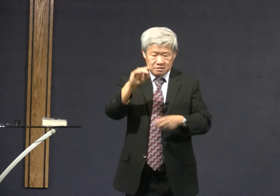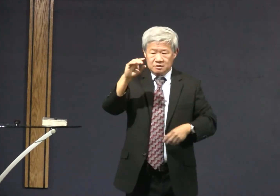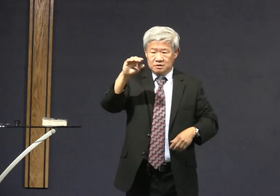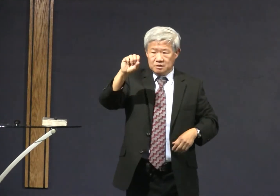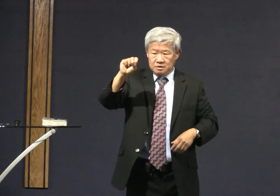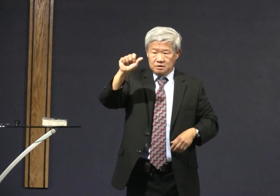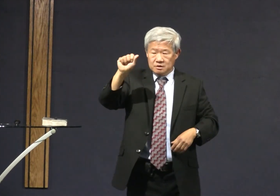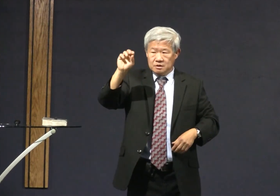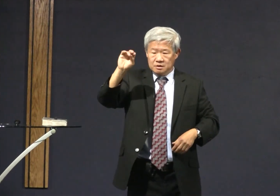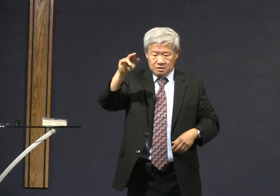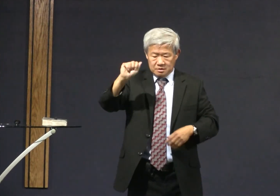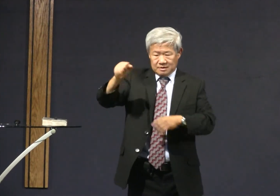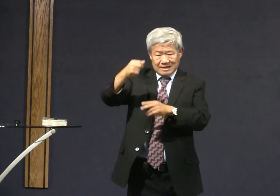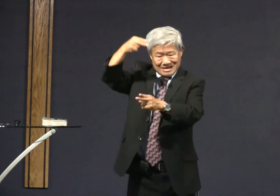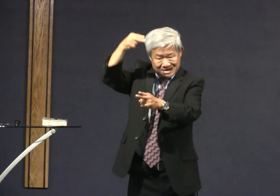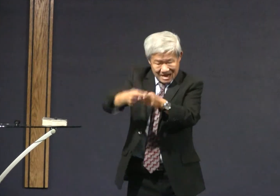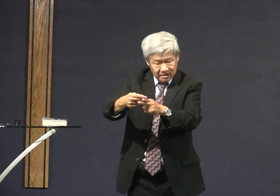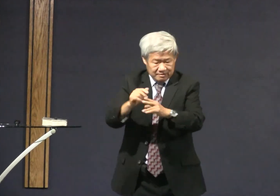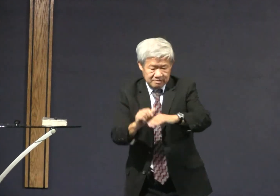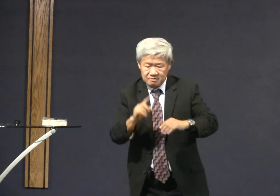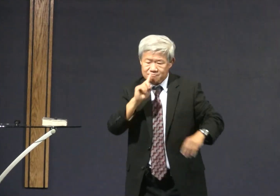really in Sam